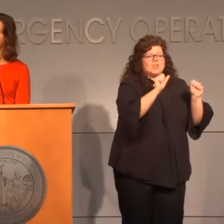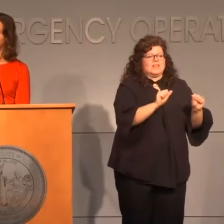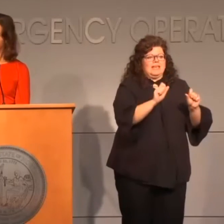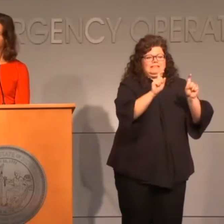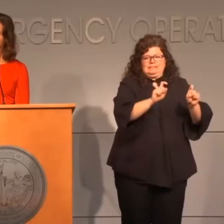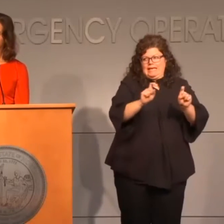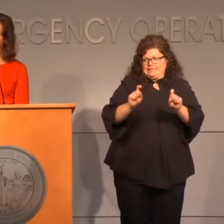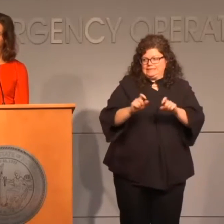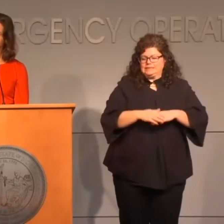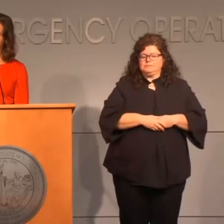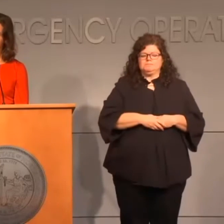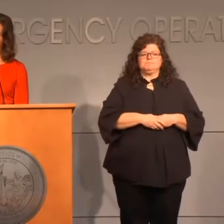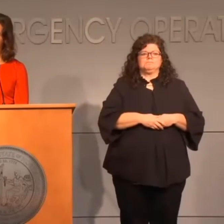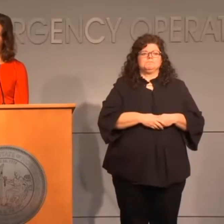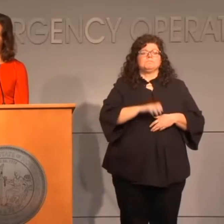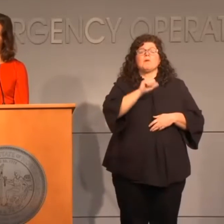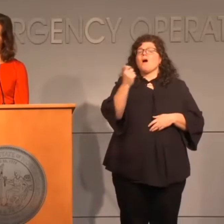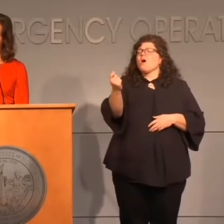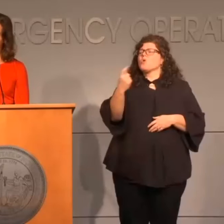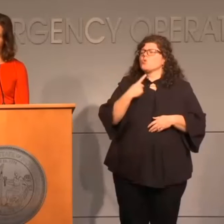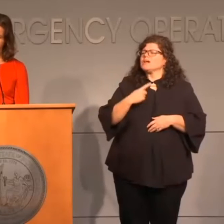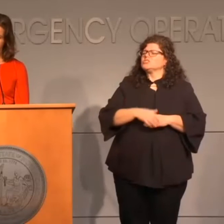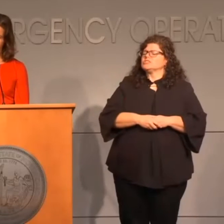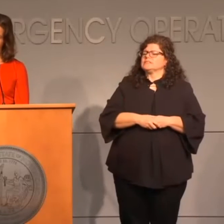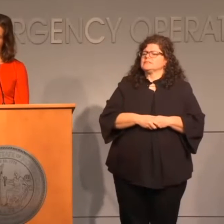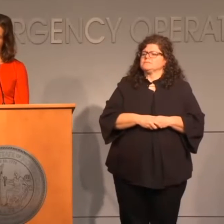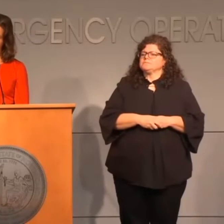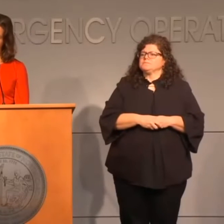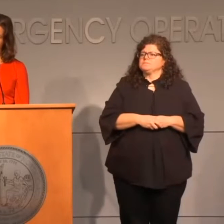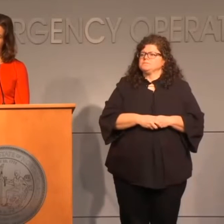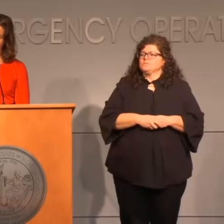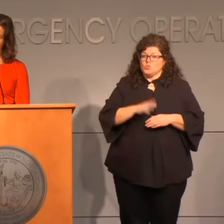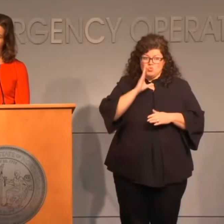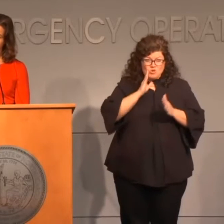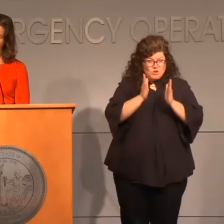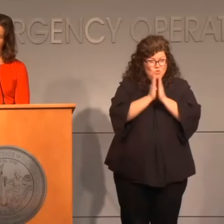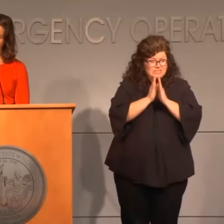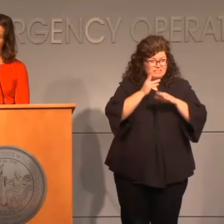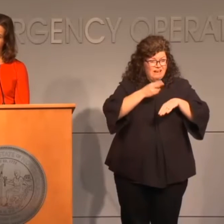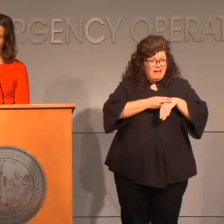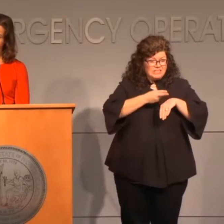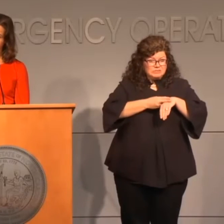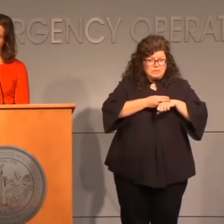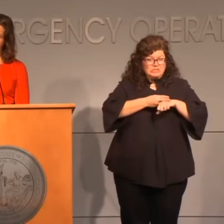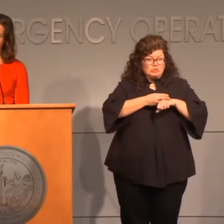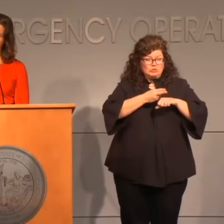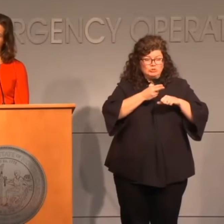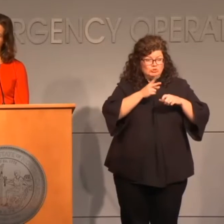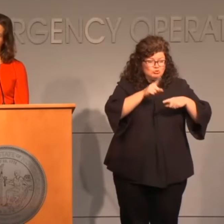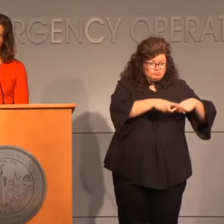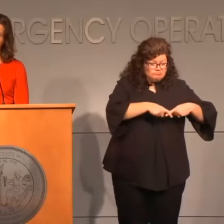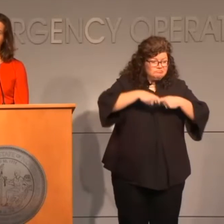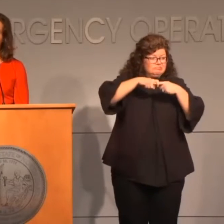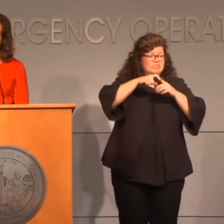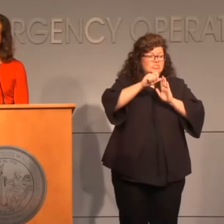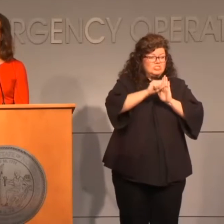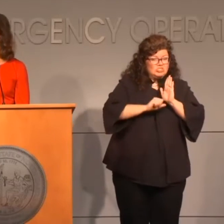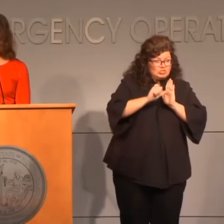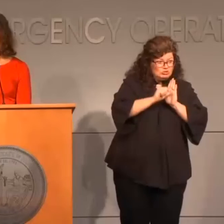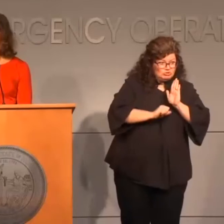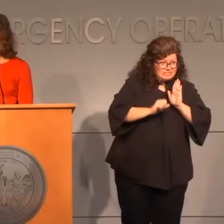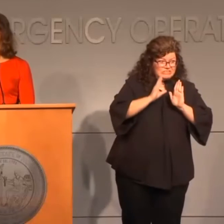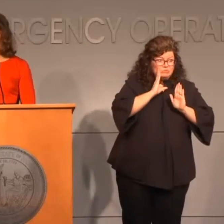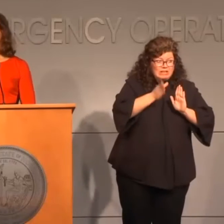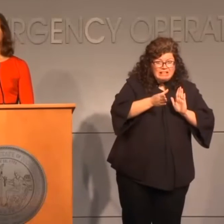just have two other questions. Sure. One is, are you going to request hospitals to stop elective surgeries anytime soon? We've heard of some